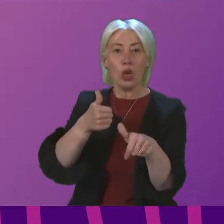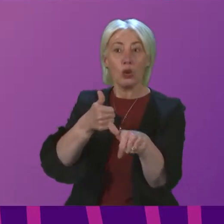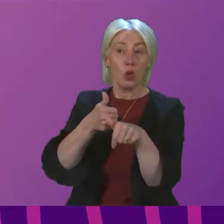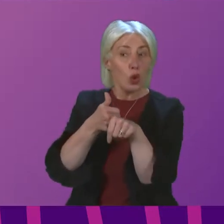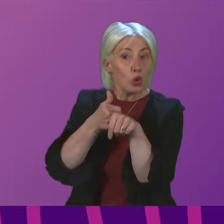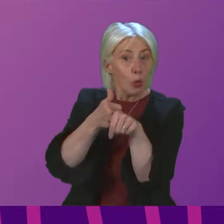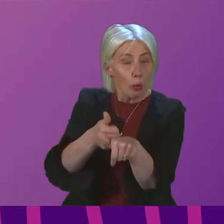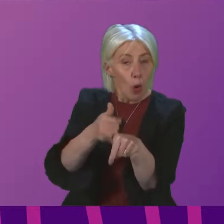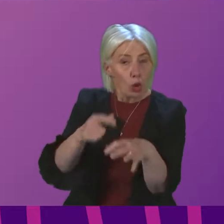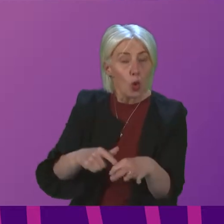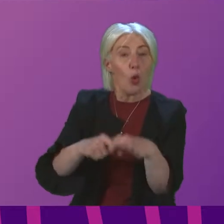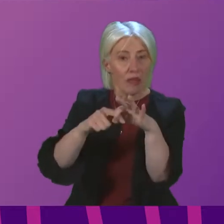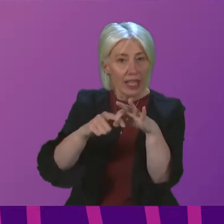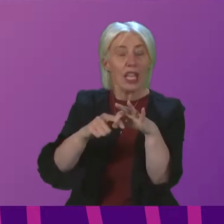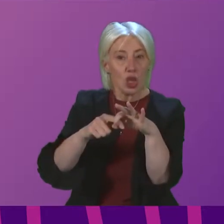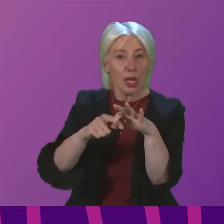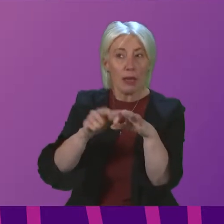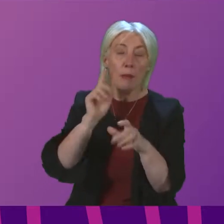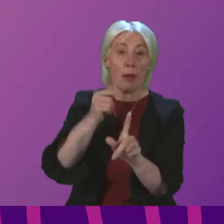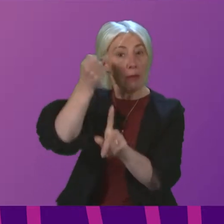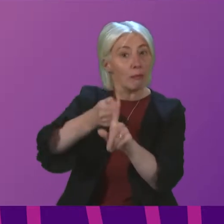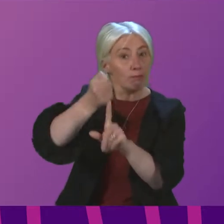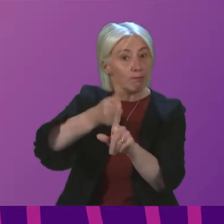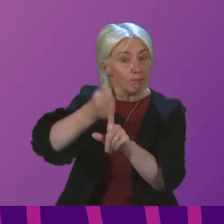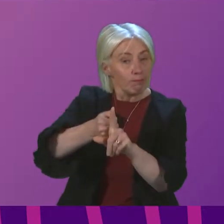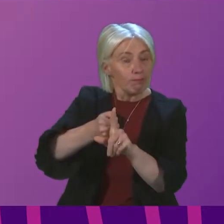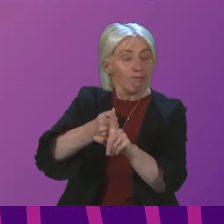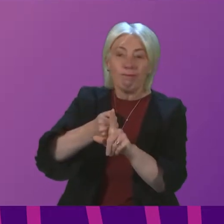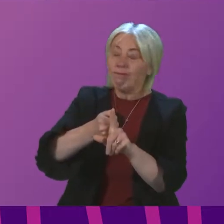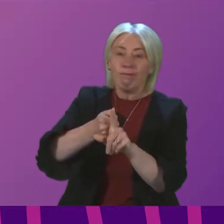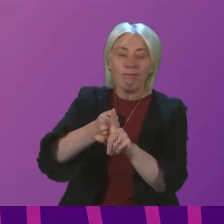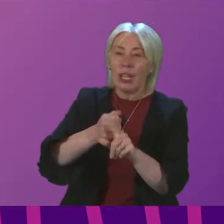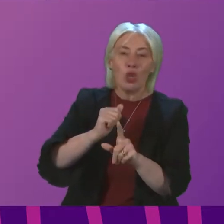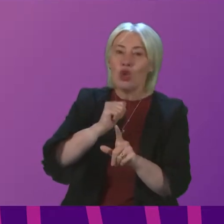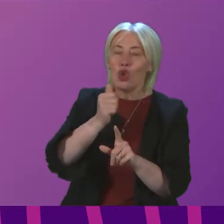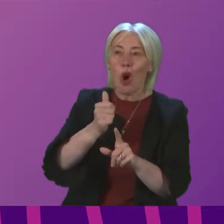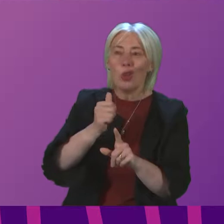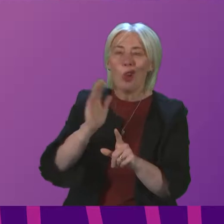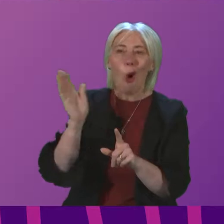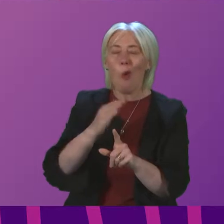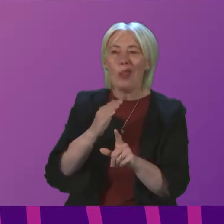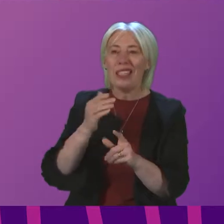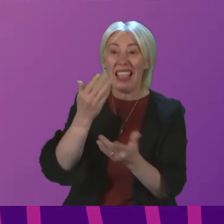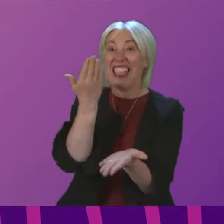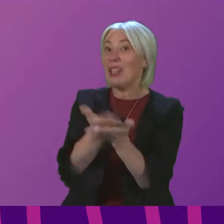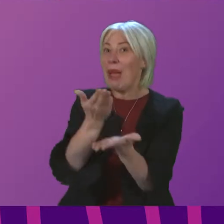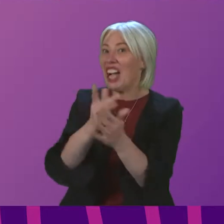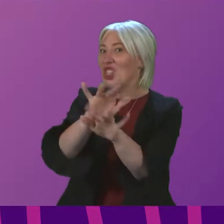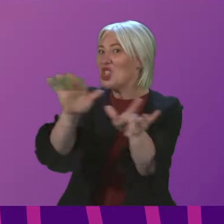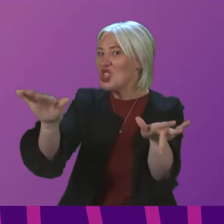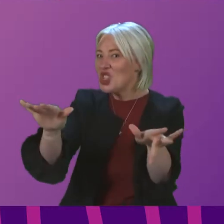qualification amongst those who are lobbying for it is not always reflective or then matched by the demand